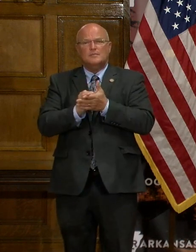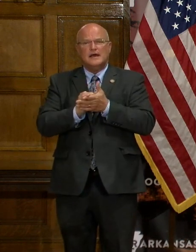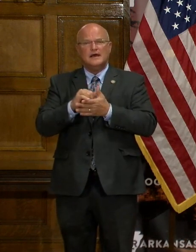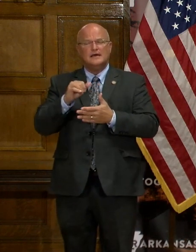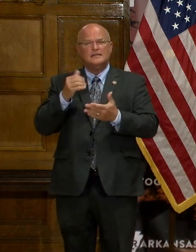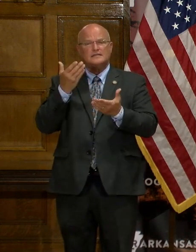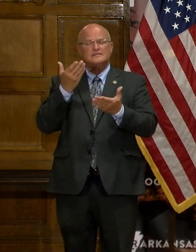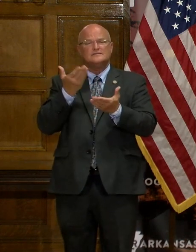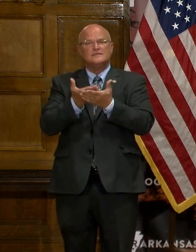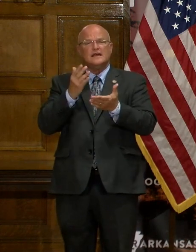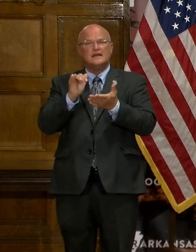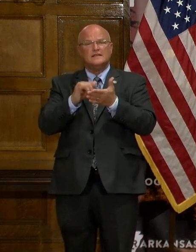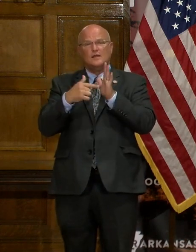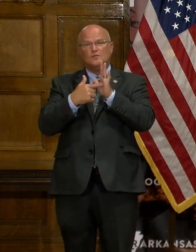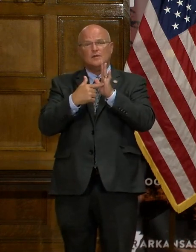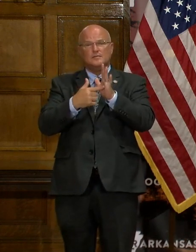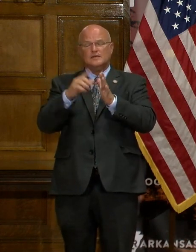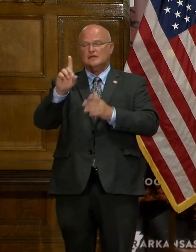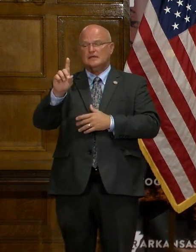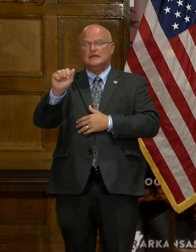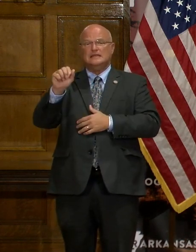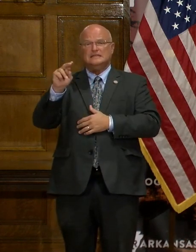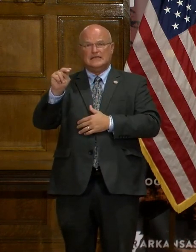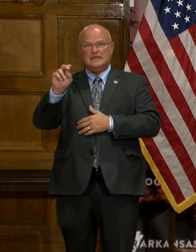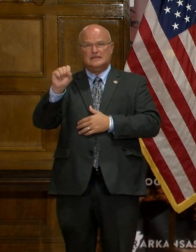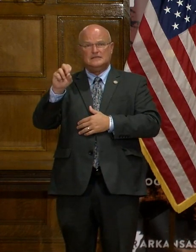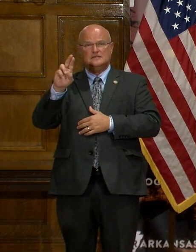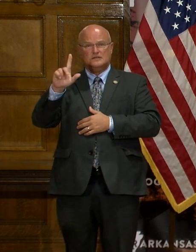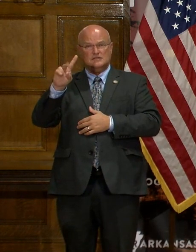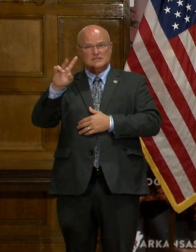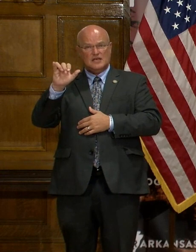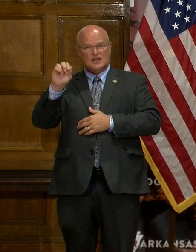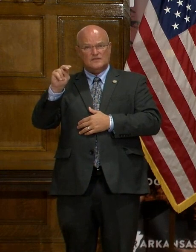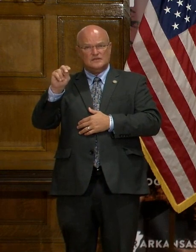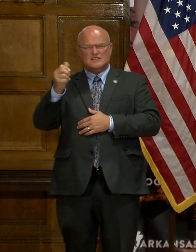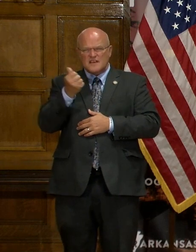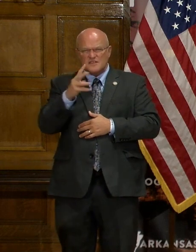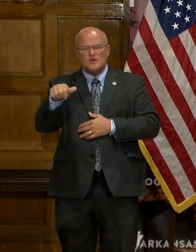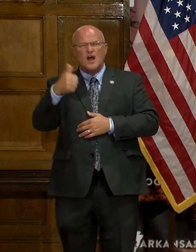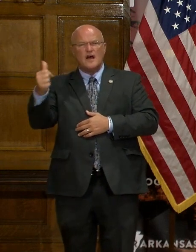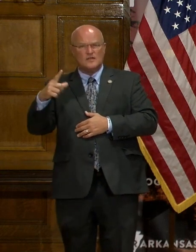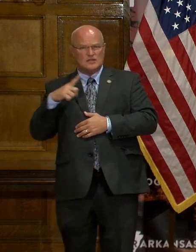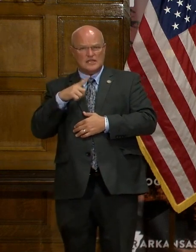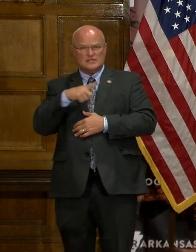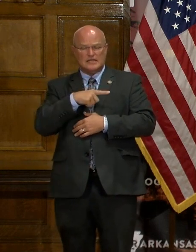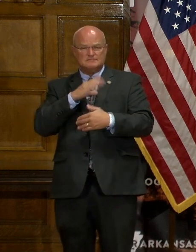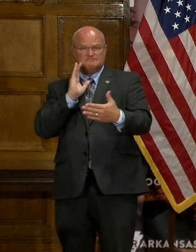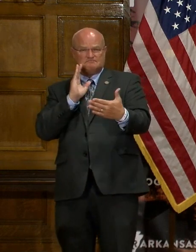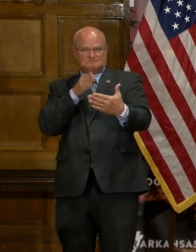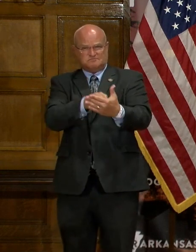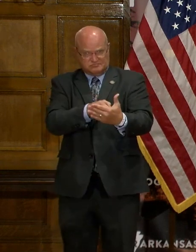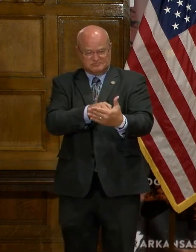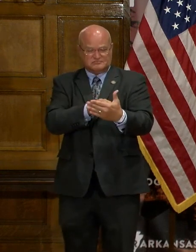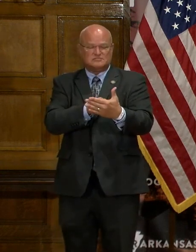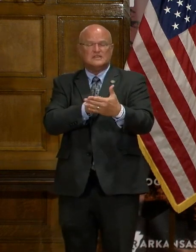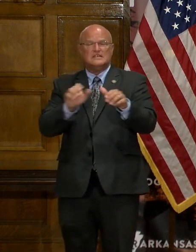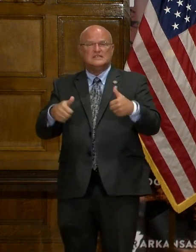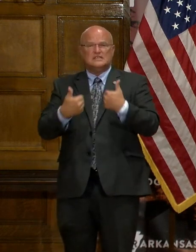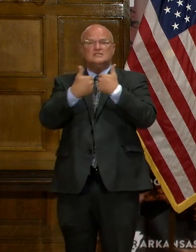fact that Representative Dan Sullivan and a few other legislators have filed a lawsuit challenging